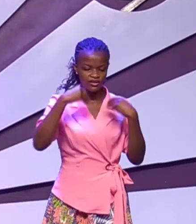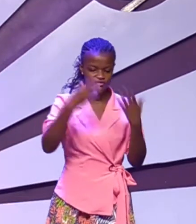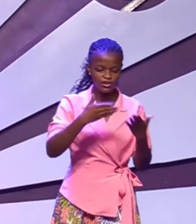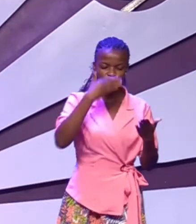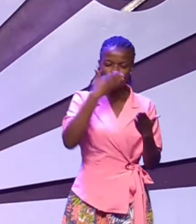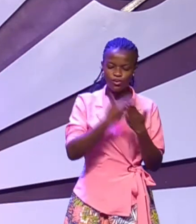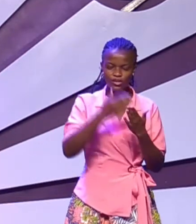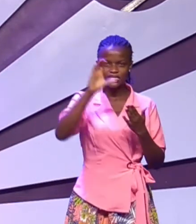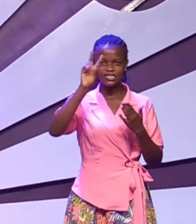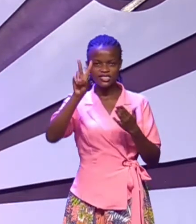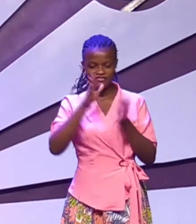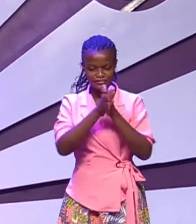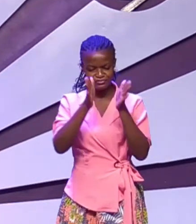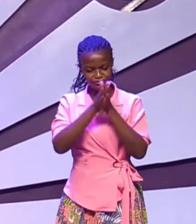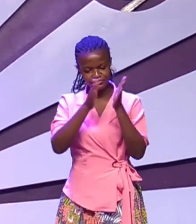CV.